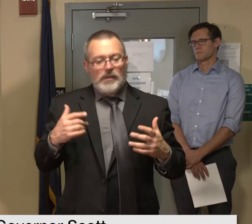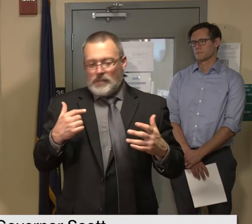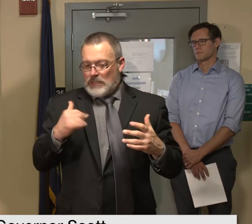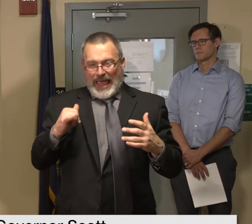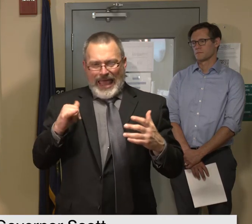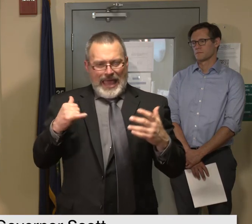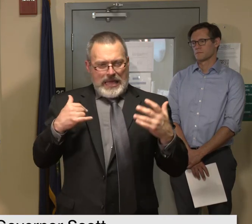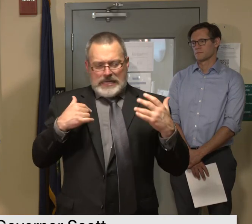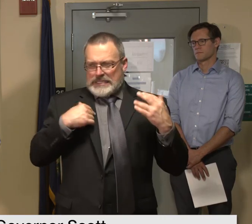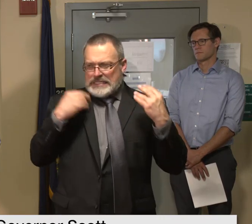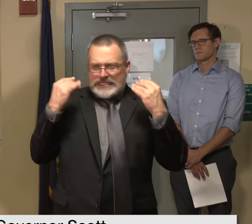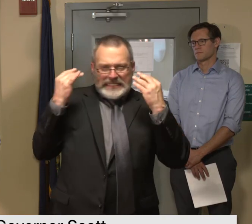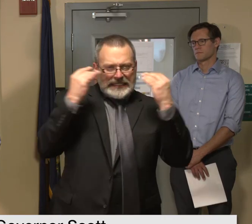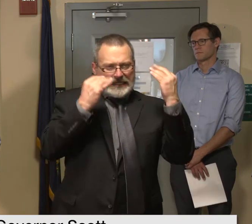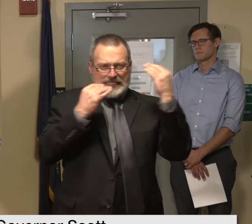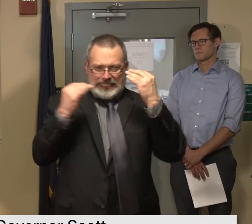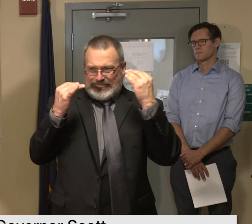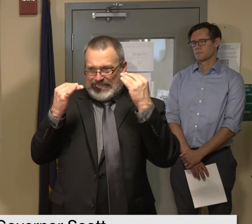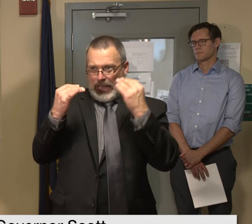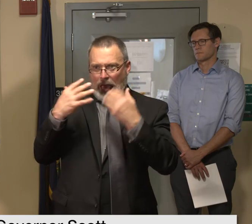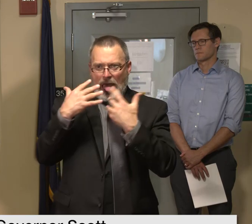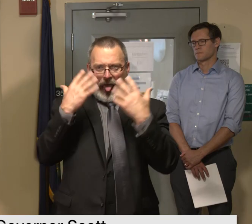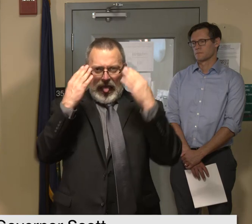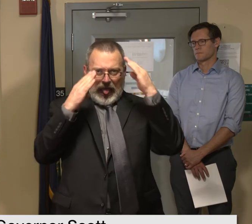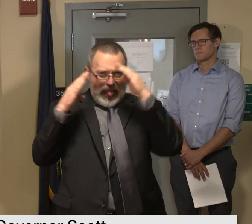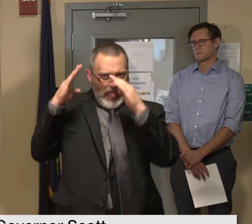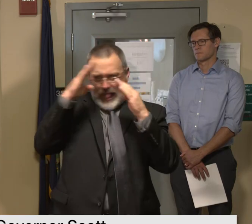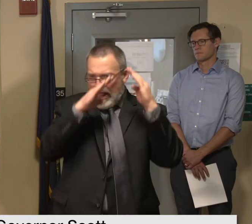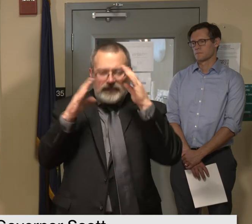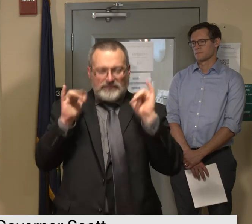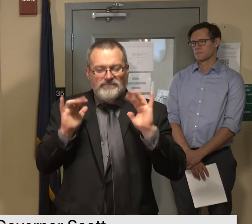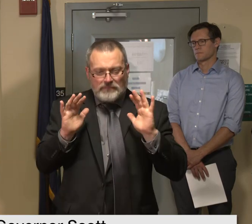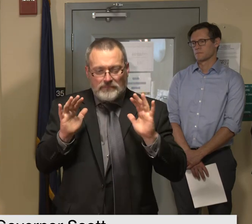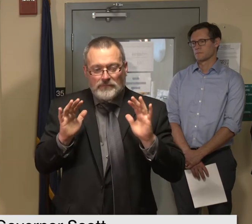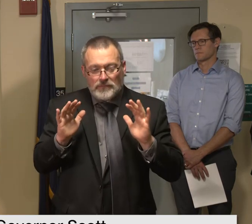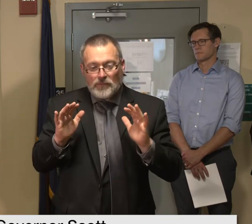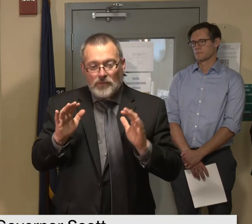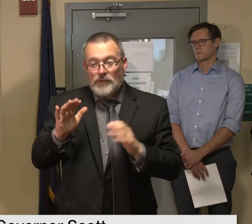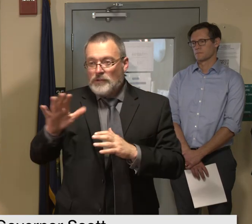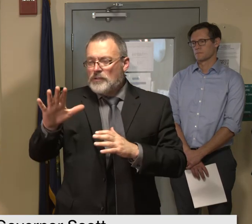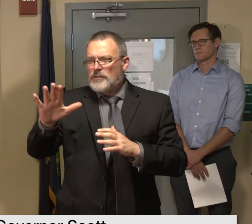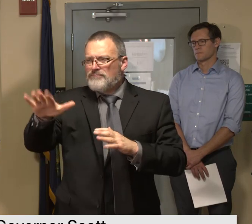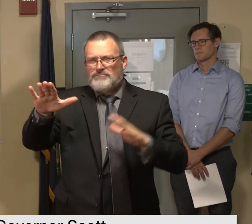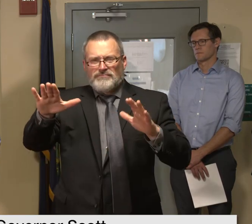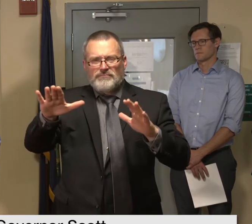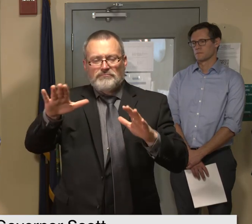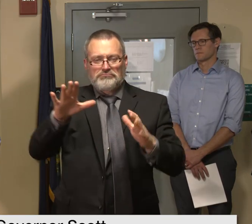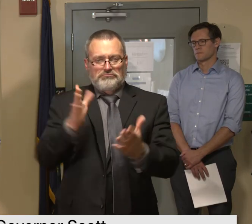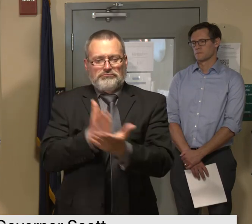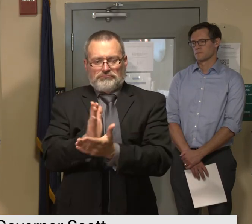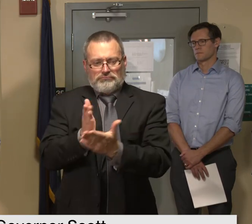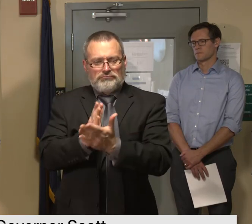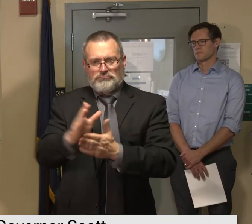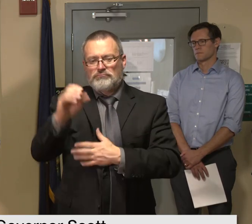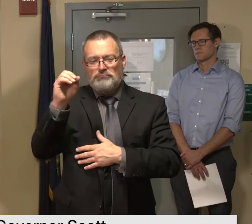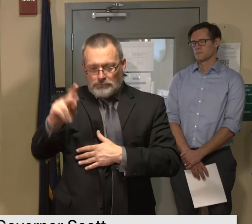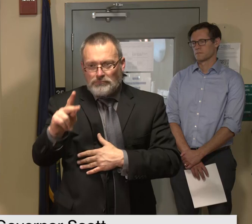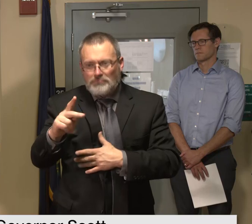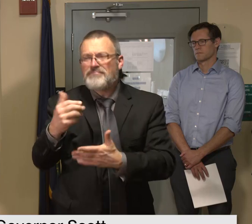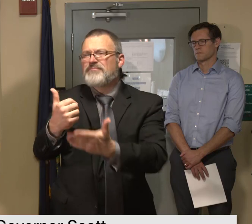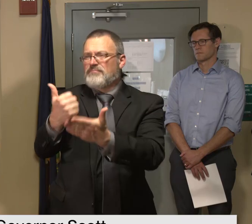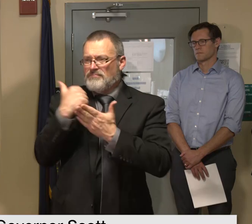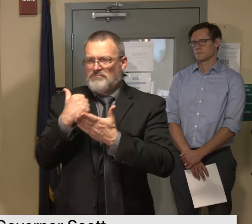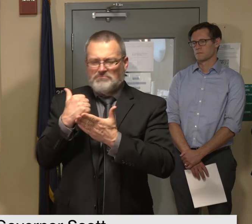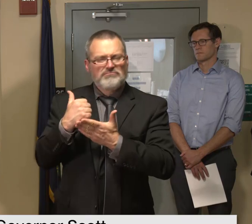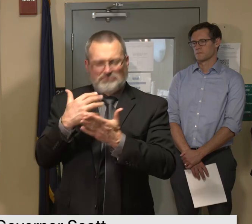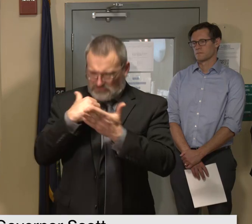please recognize that it is completely okay and reach out for help if you know someone who